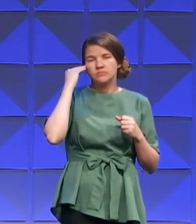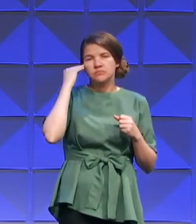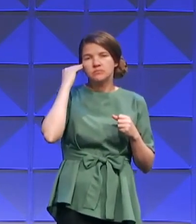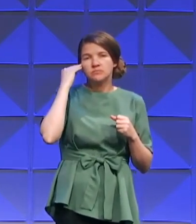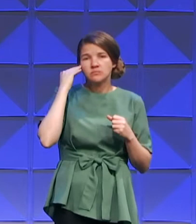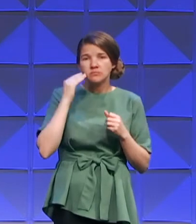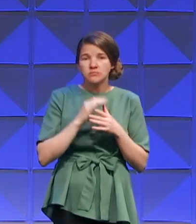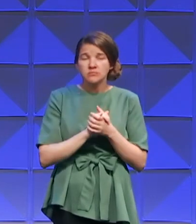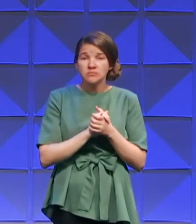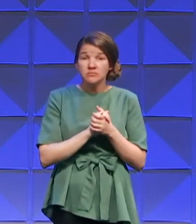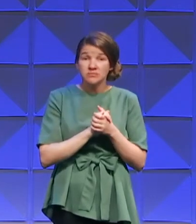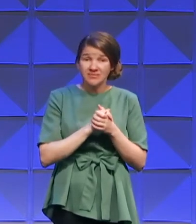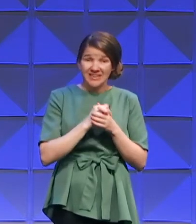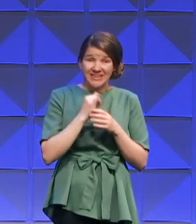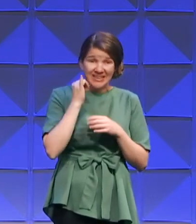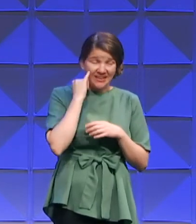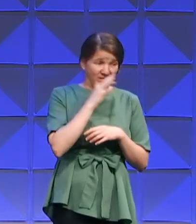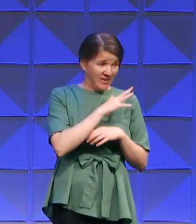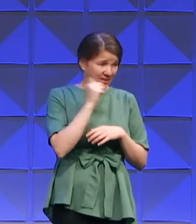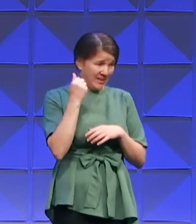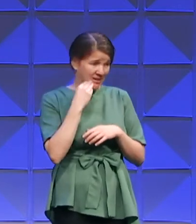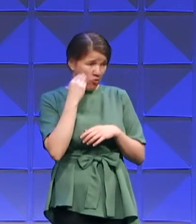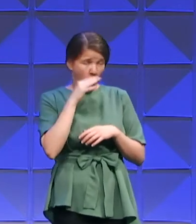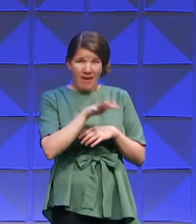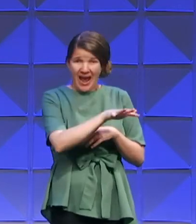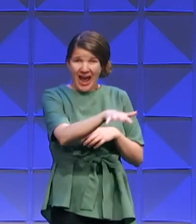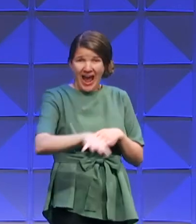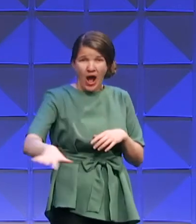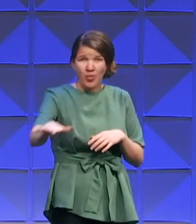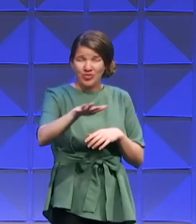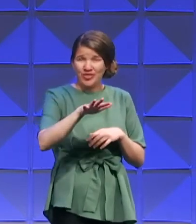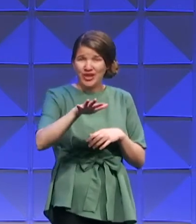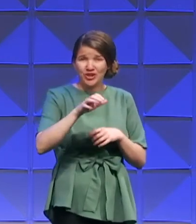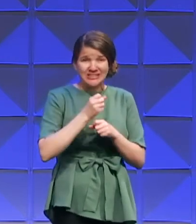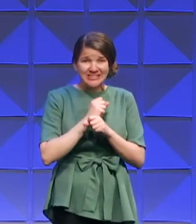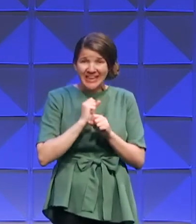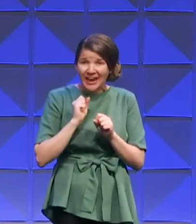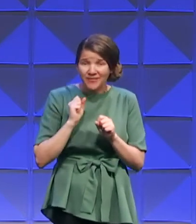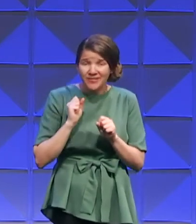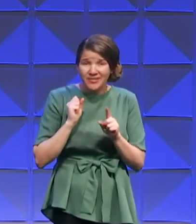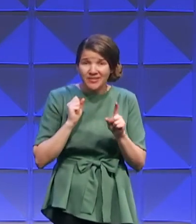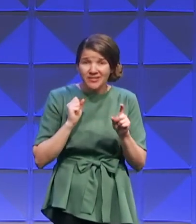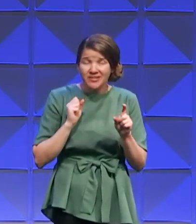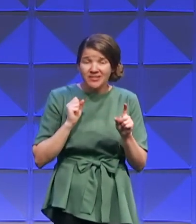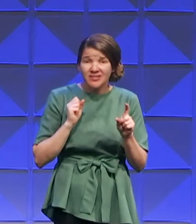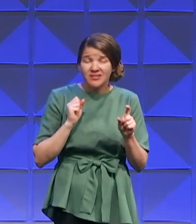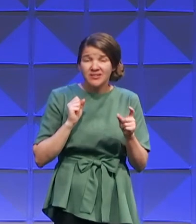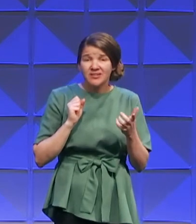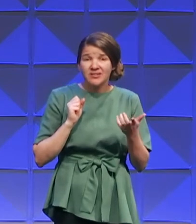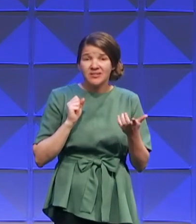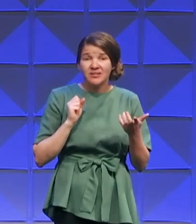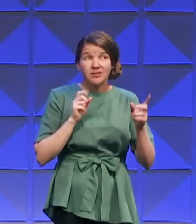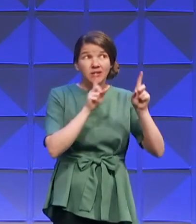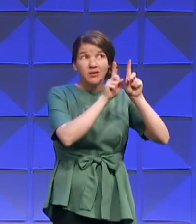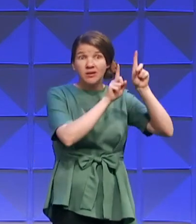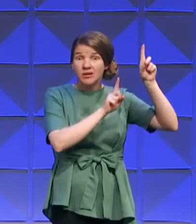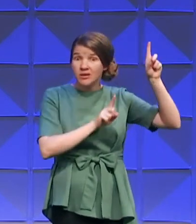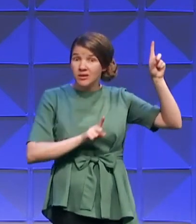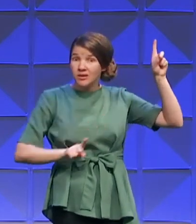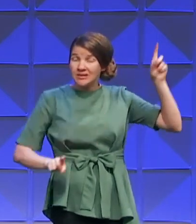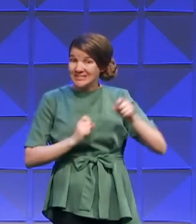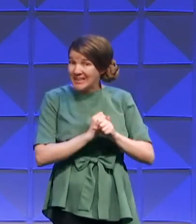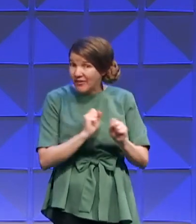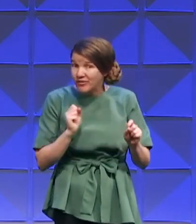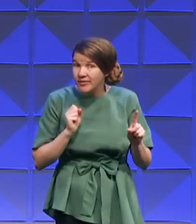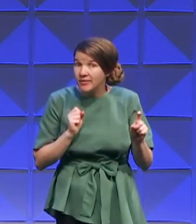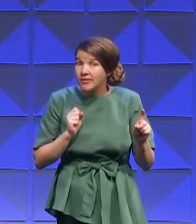safe. It's not a safe place outside of home, away from God. Jacob